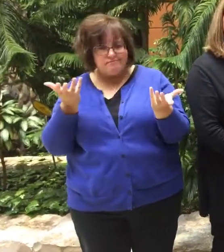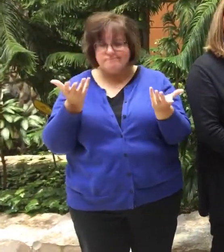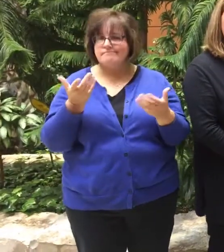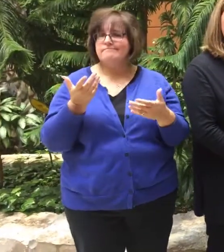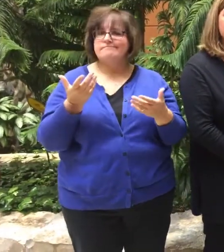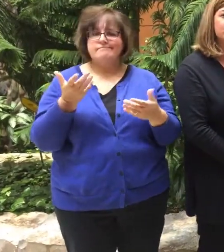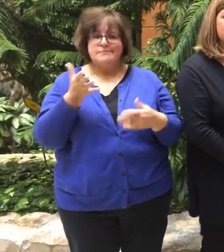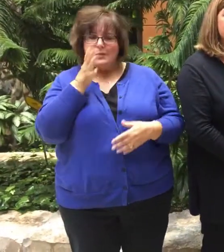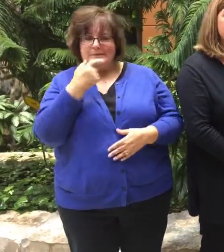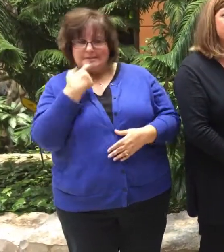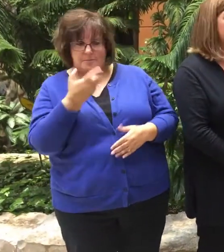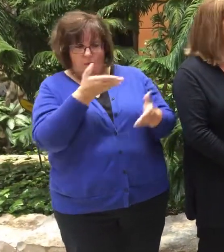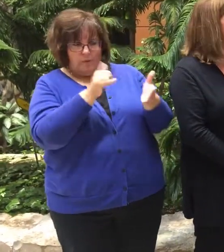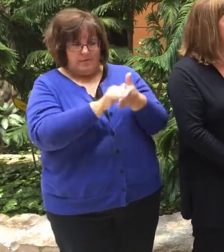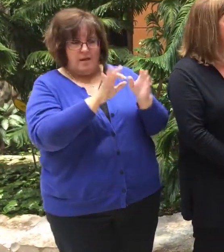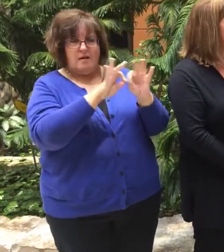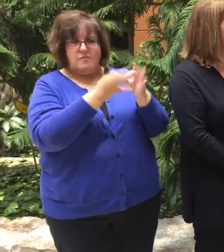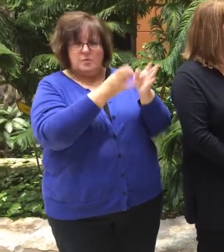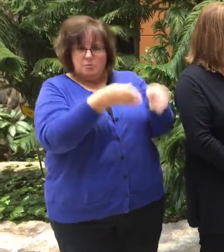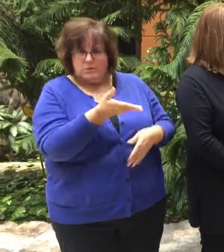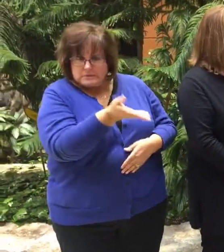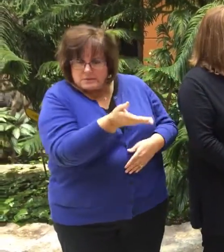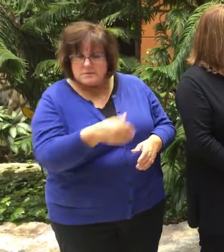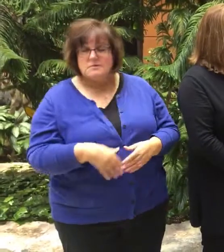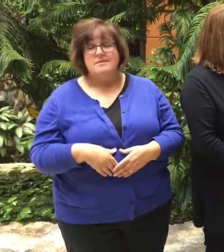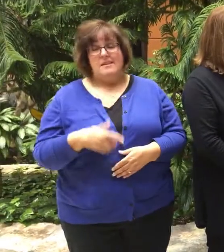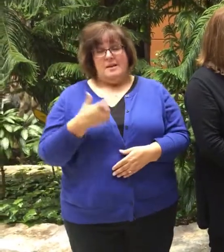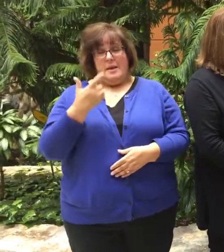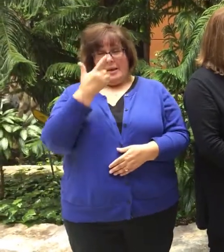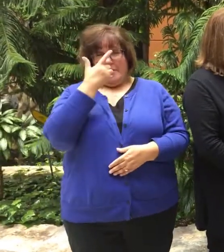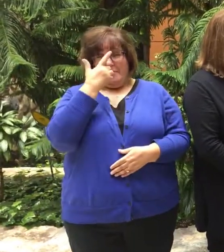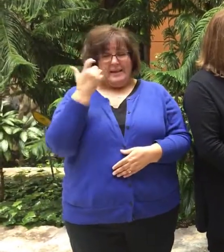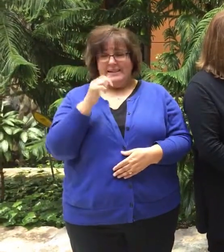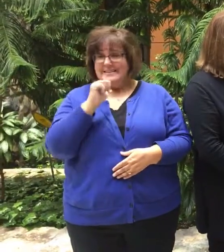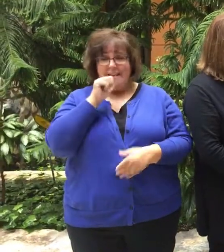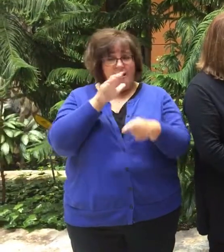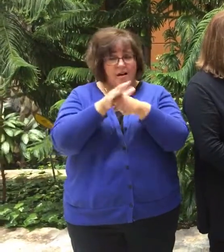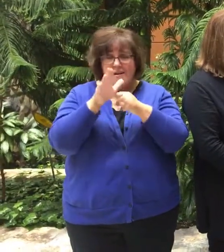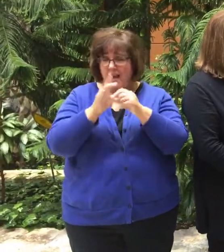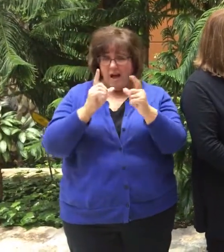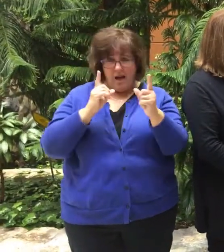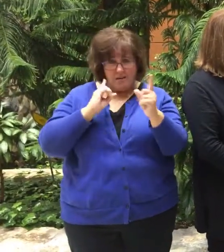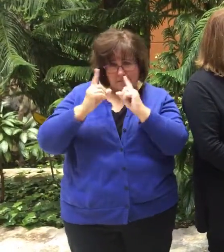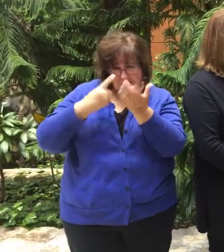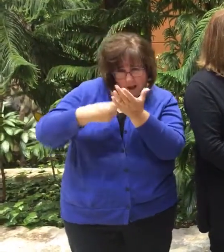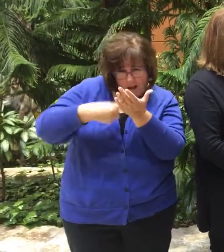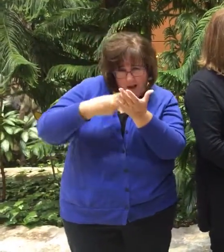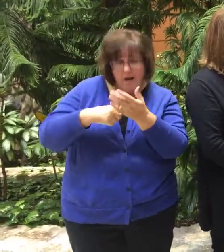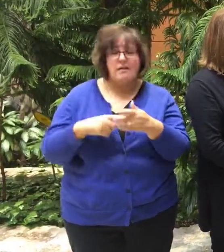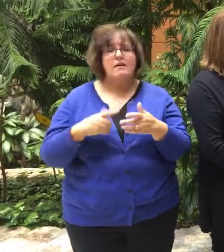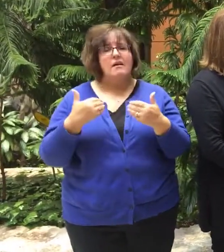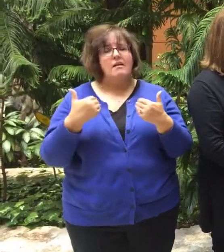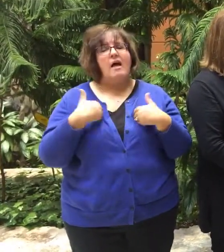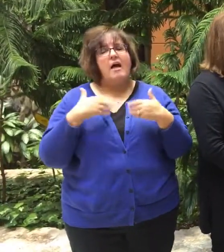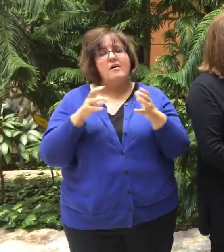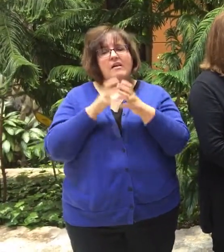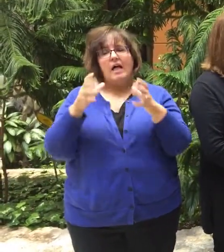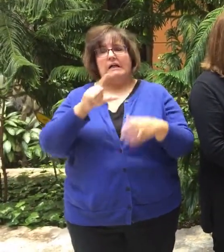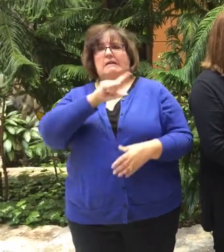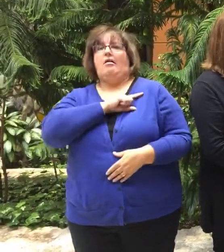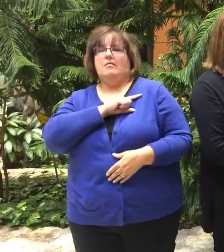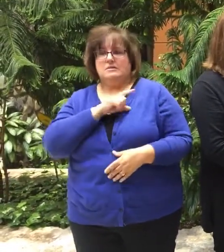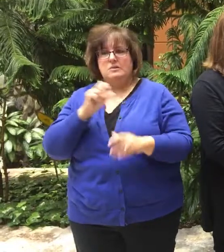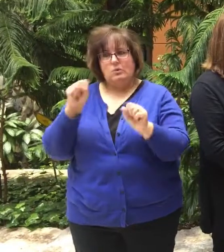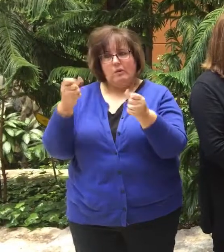their family member down. And so because of a lack of communication, they, they have a lot of potential guilt.